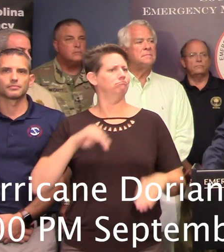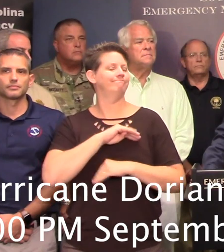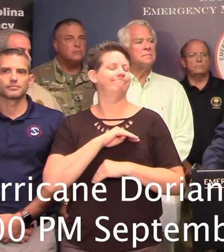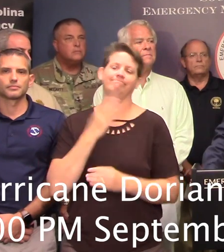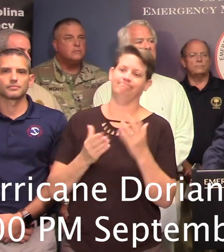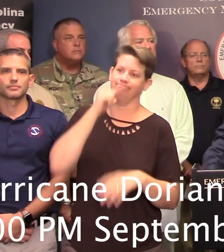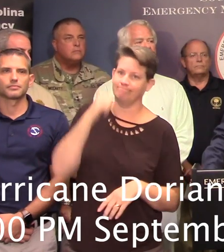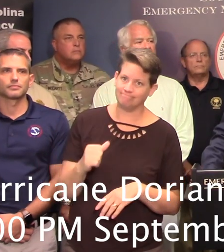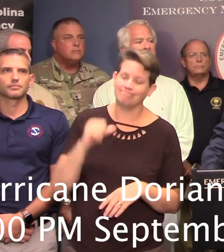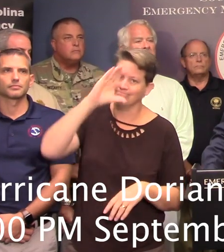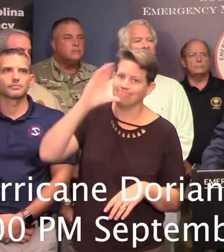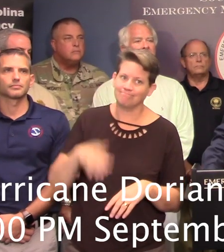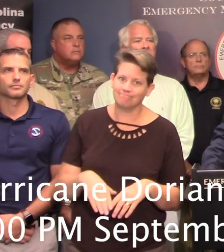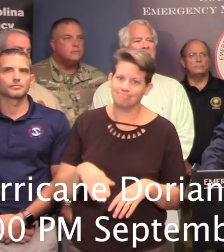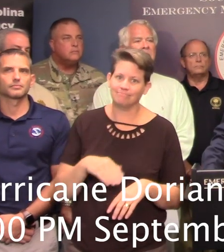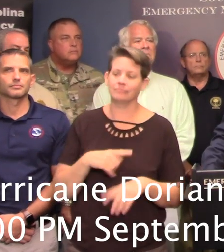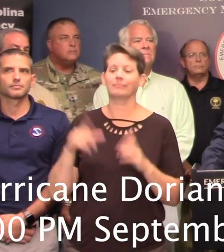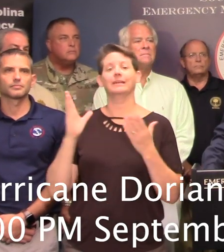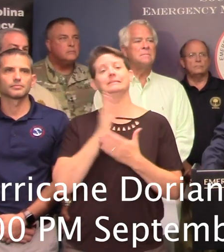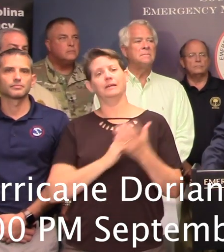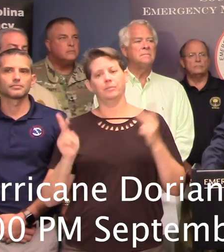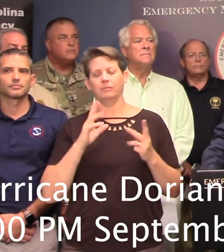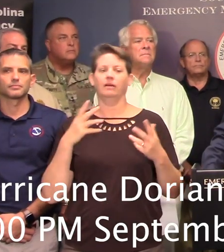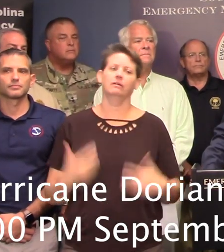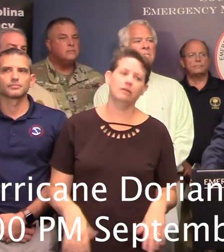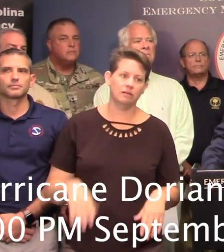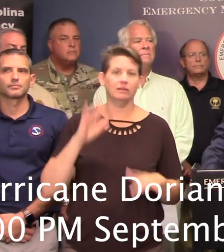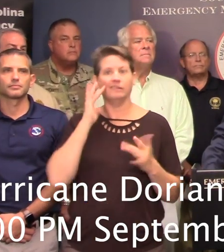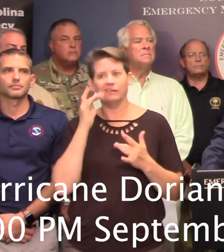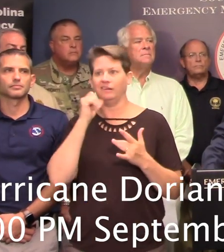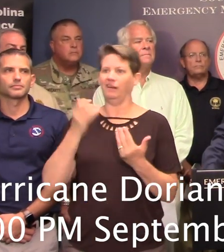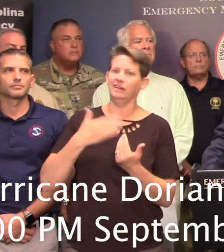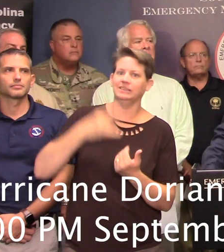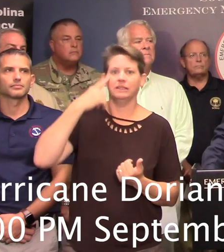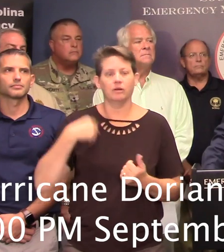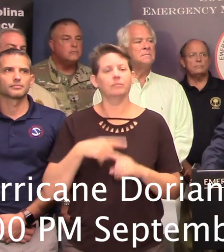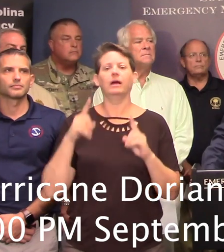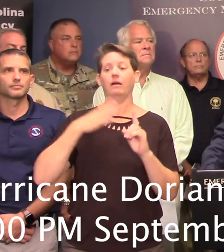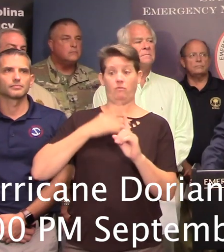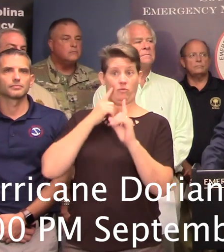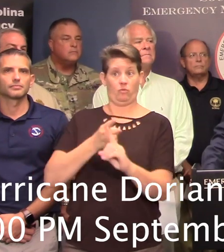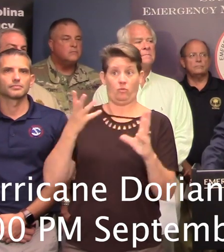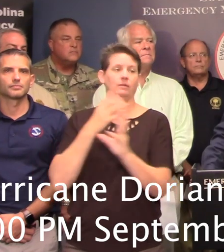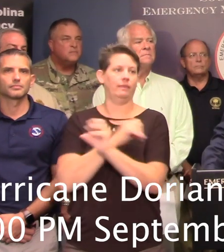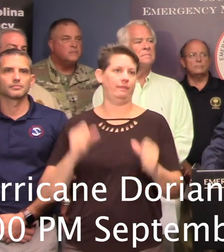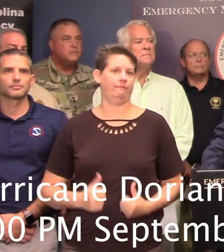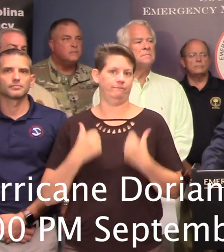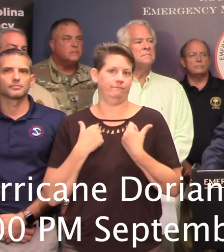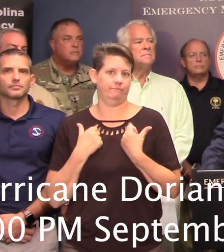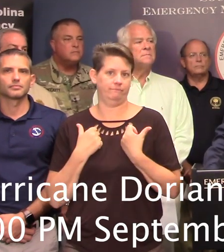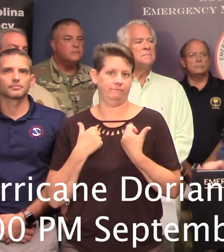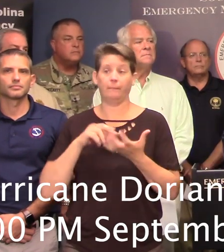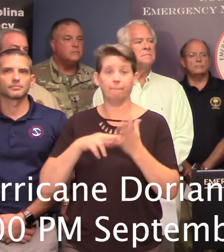orders. We know some people may be inconvenienced, but this is the best way to keep South Carolinians alive. It means getting